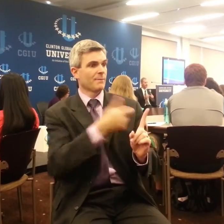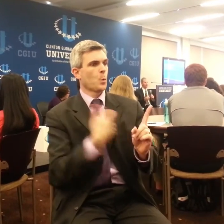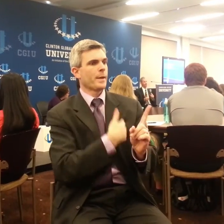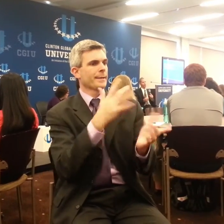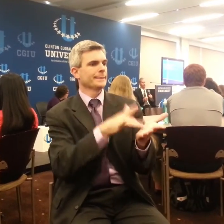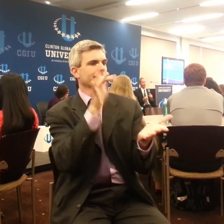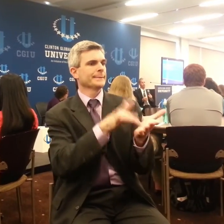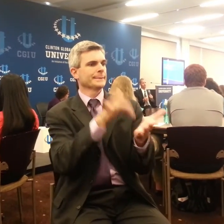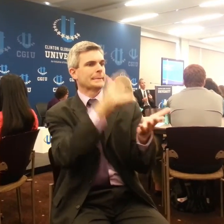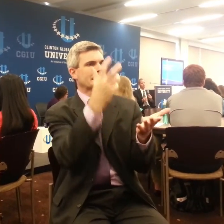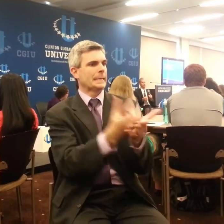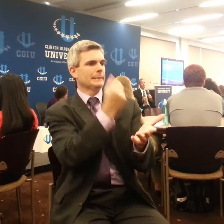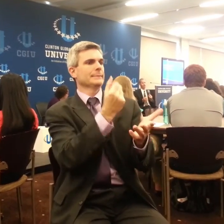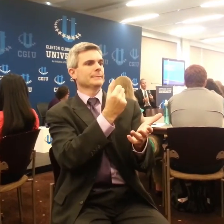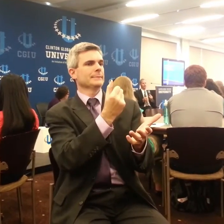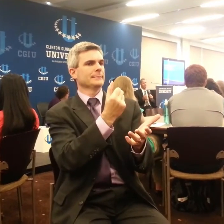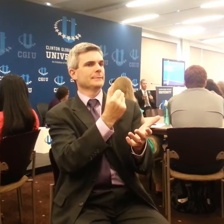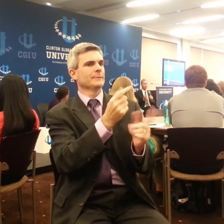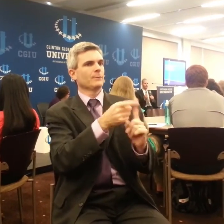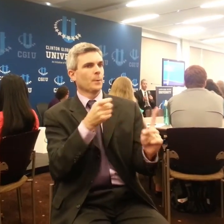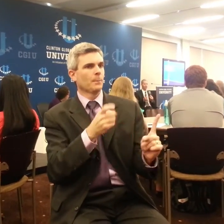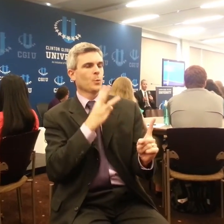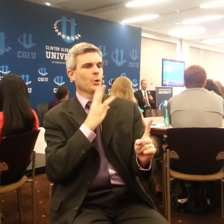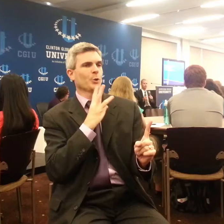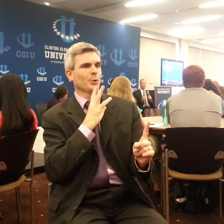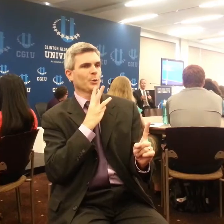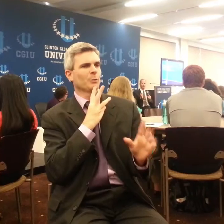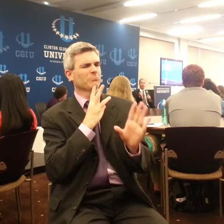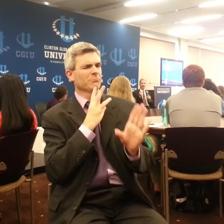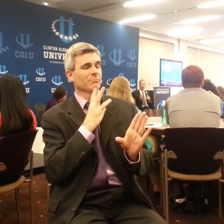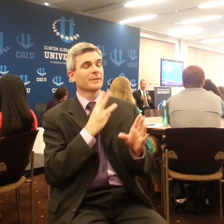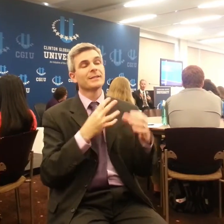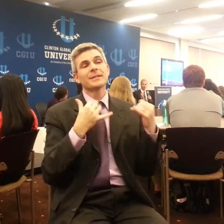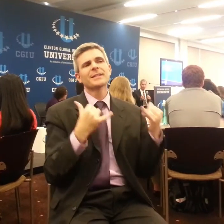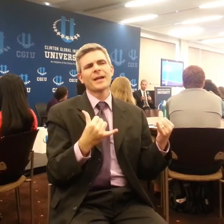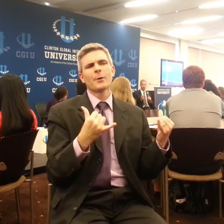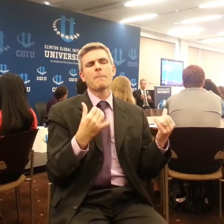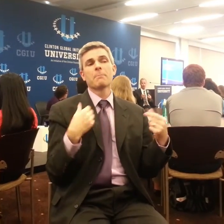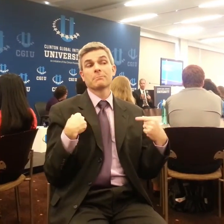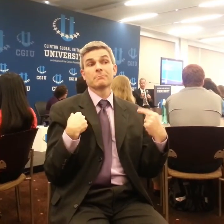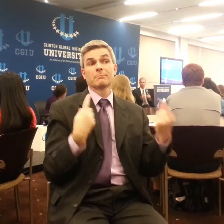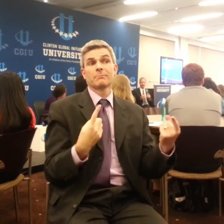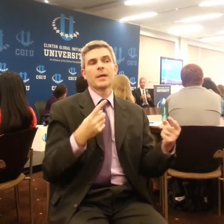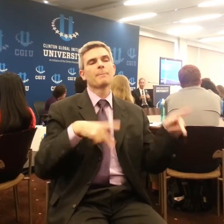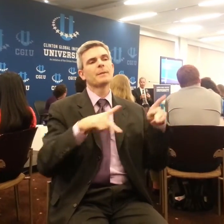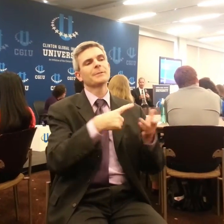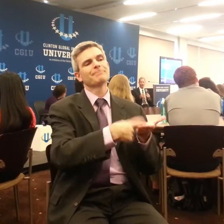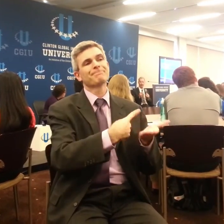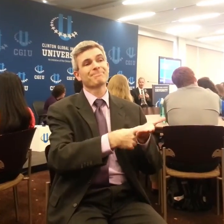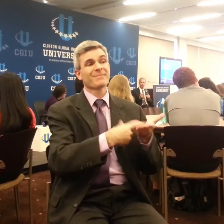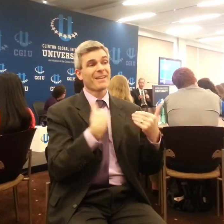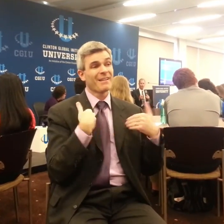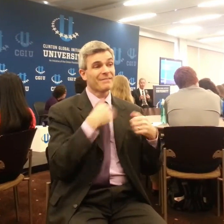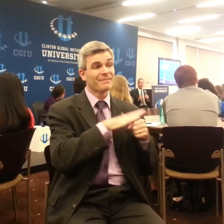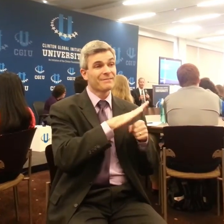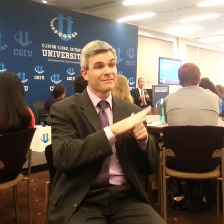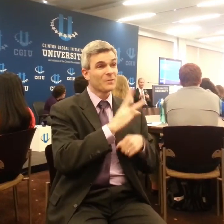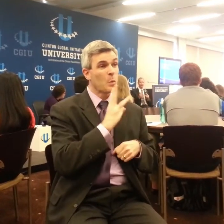enough water? Right? And move the conversation to, how are we using the water that we have? And how are we affecting